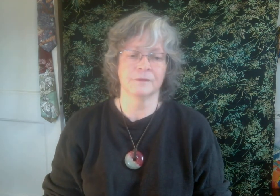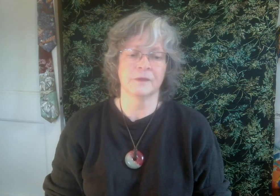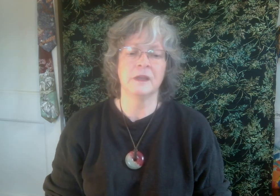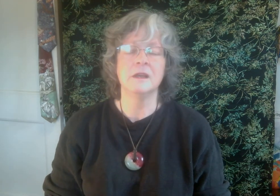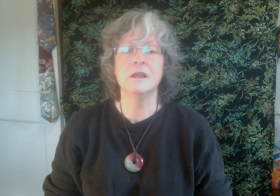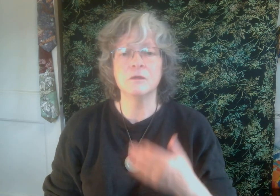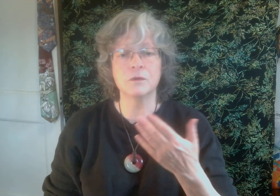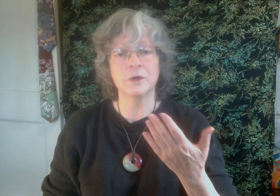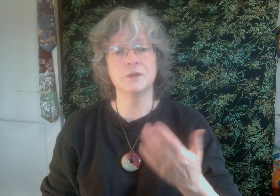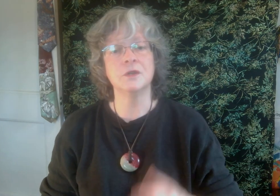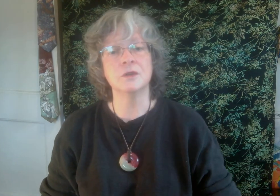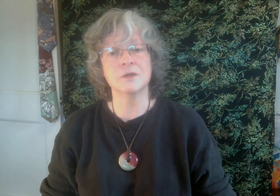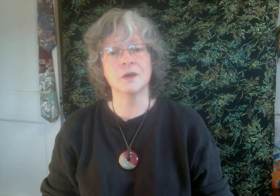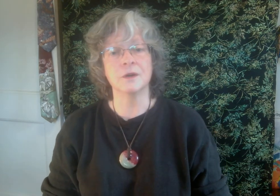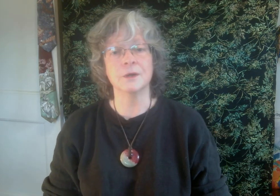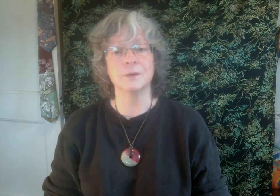Give voice to your sorrows.